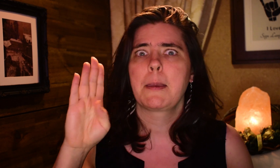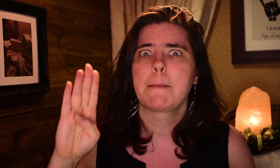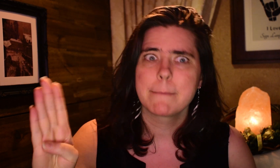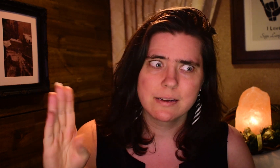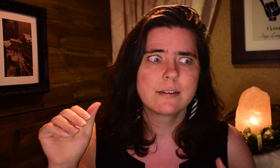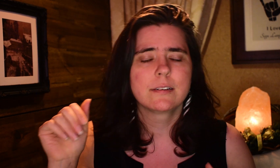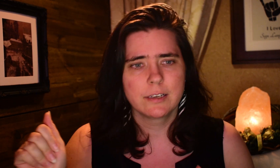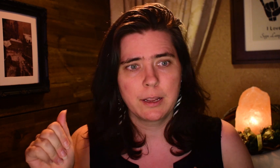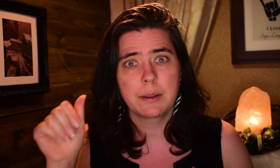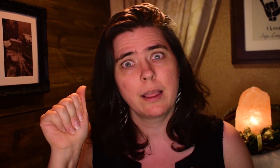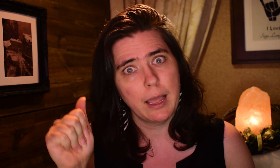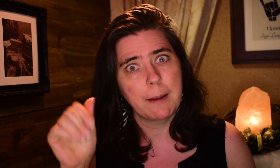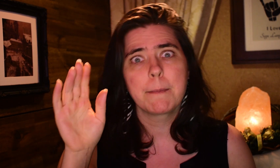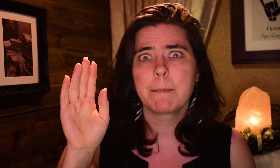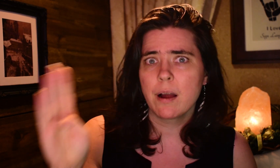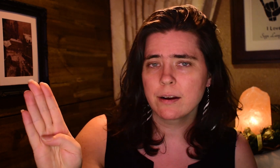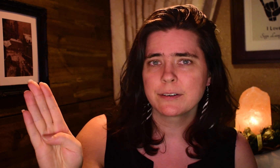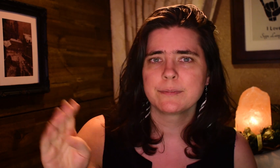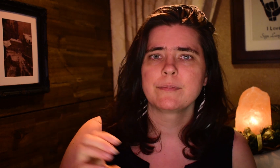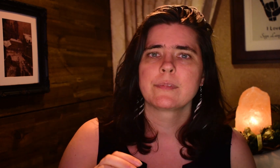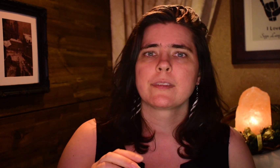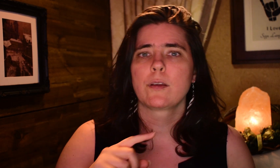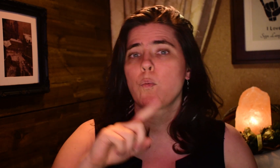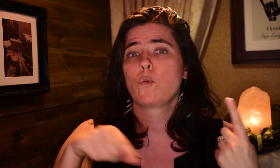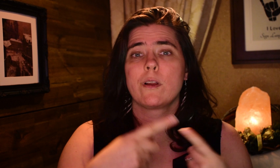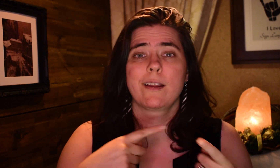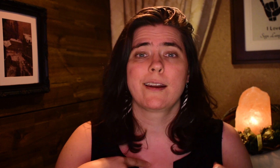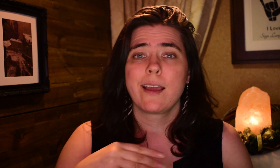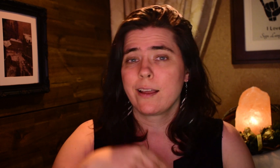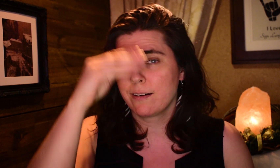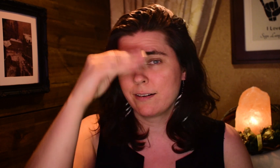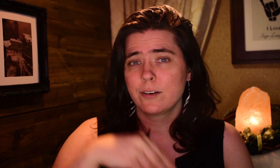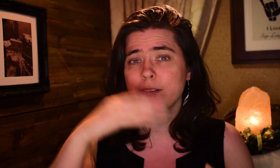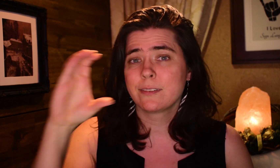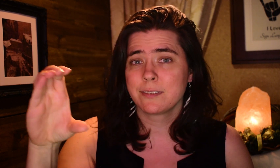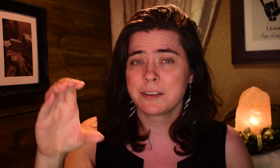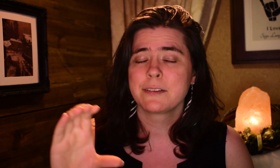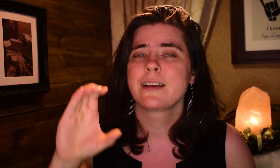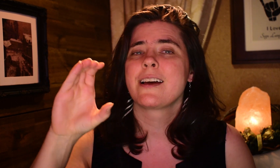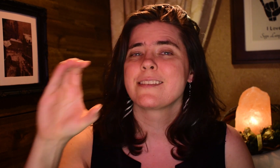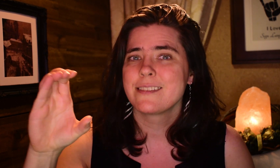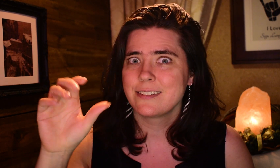B, A, B, F. When I know C,